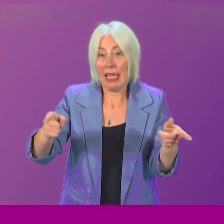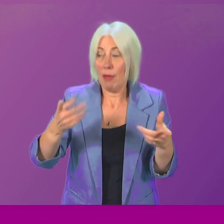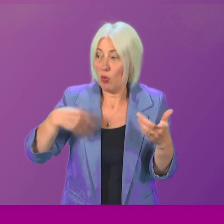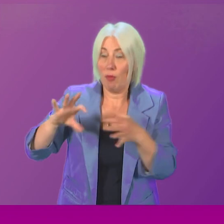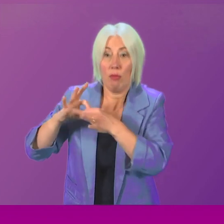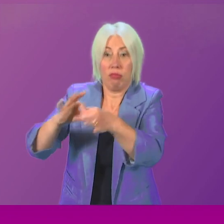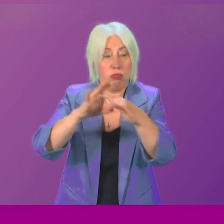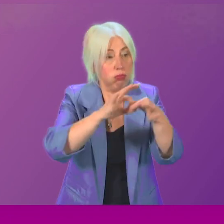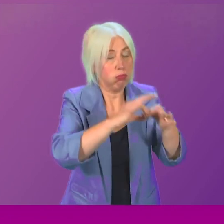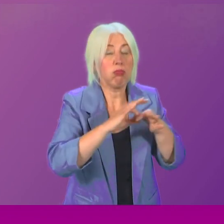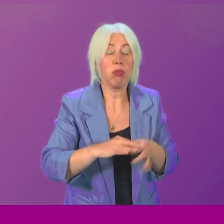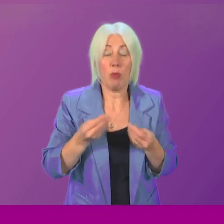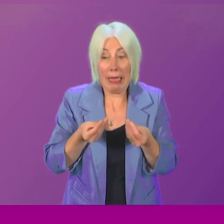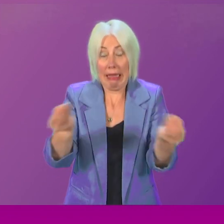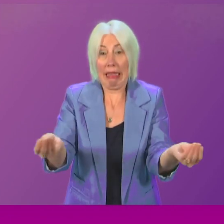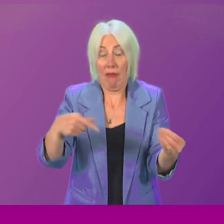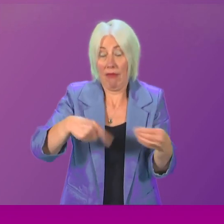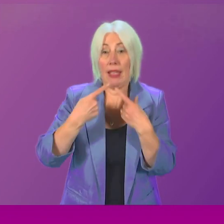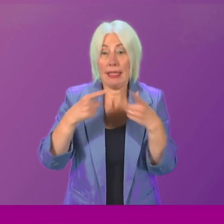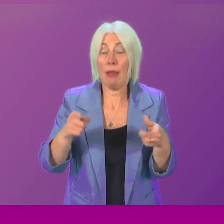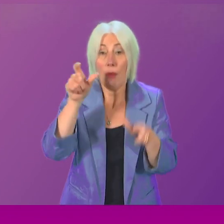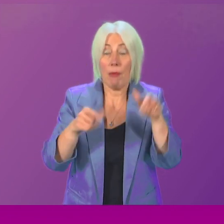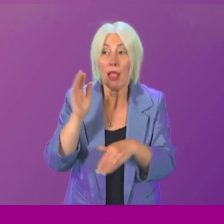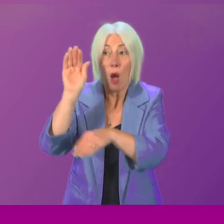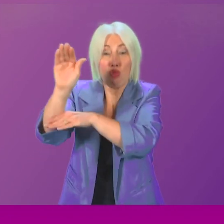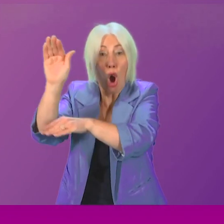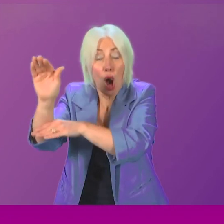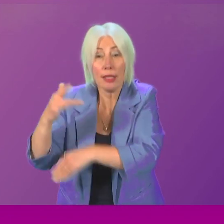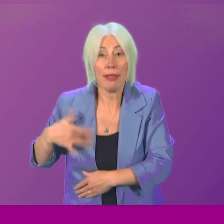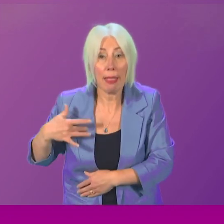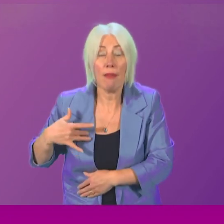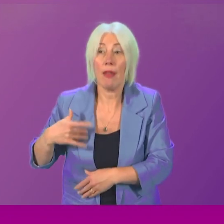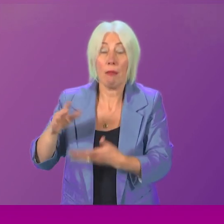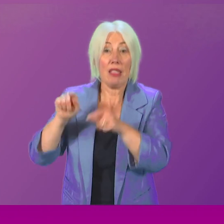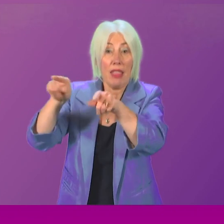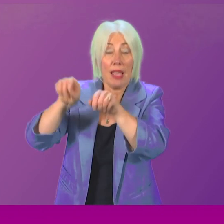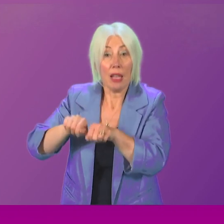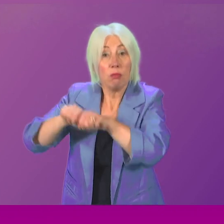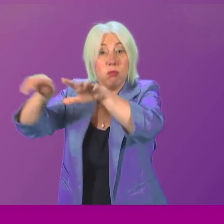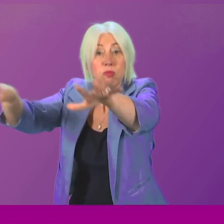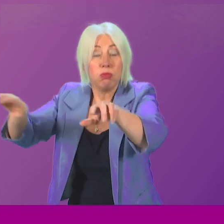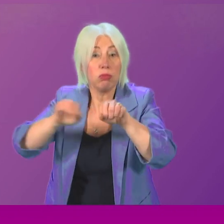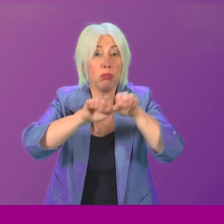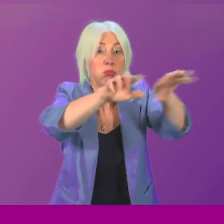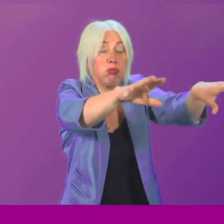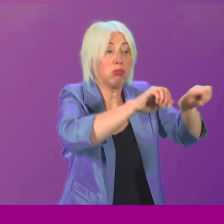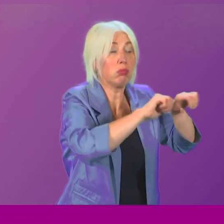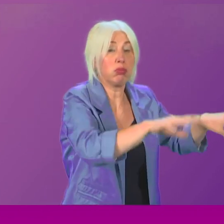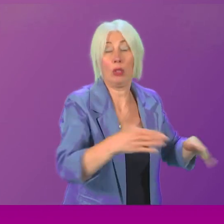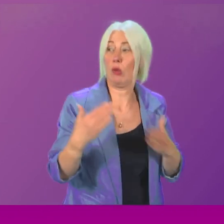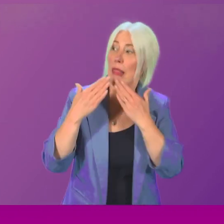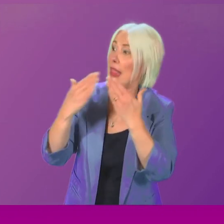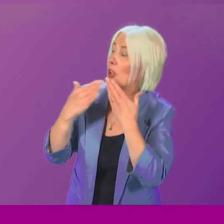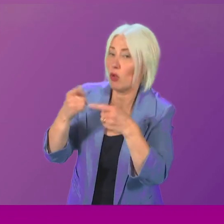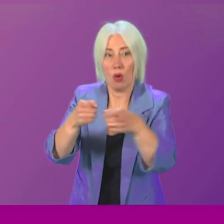this work including those who live abroad so that they can issue to their members and I would like to thank all of them